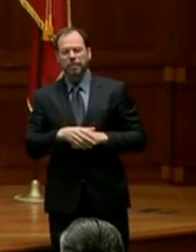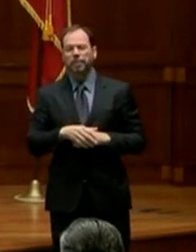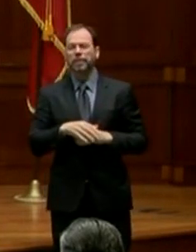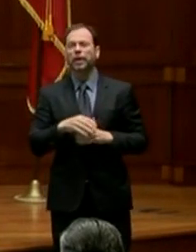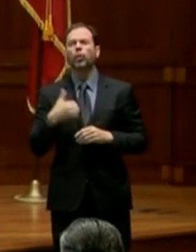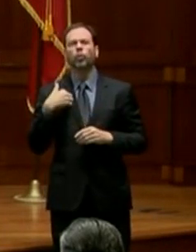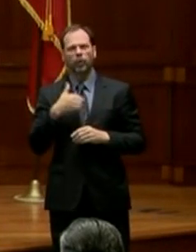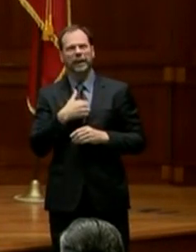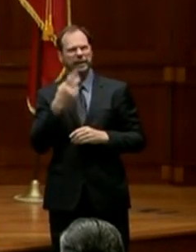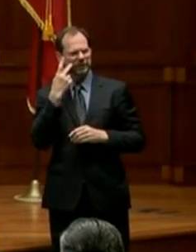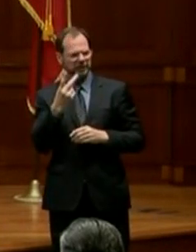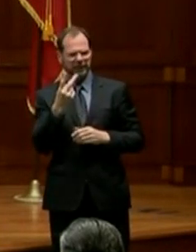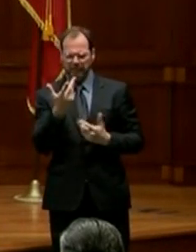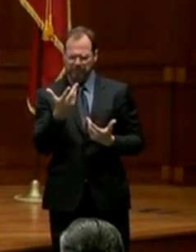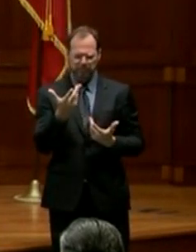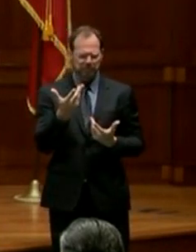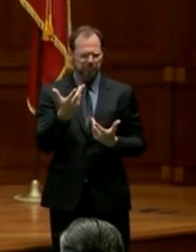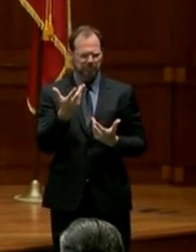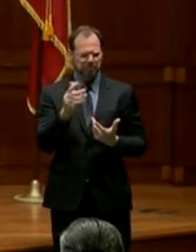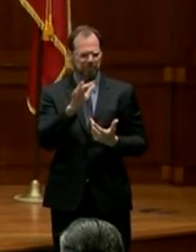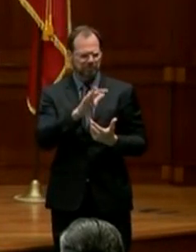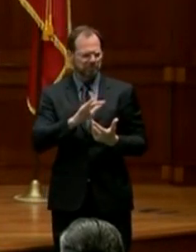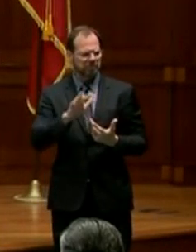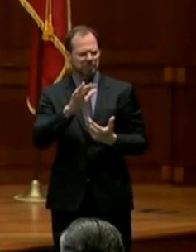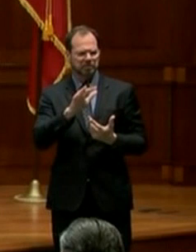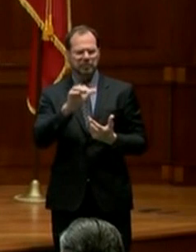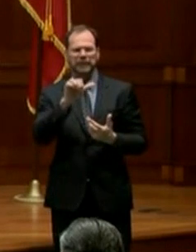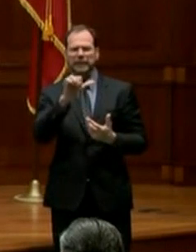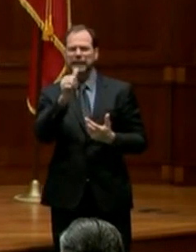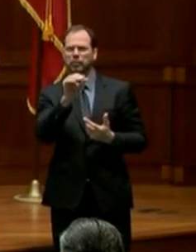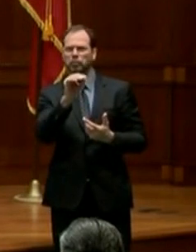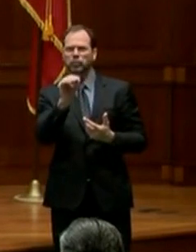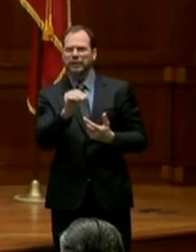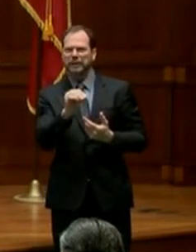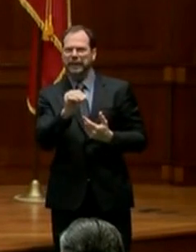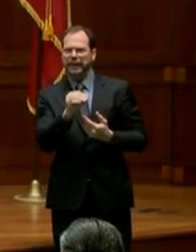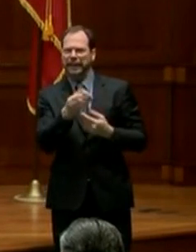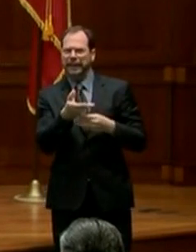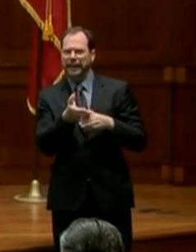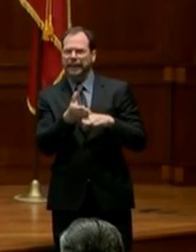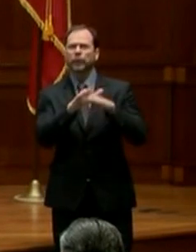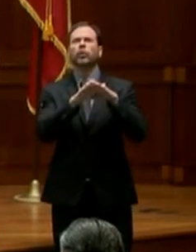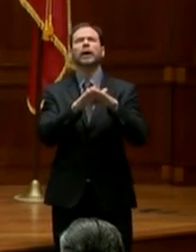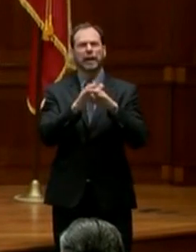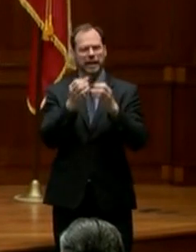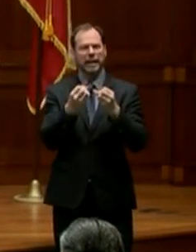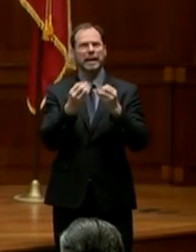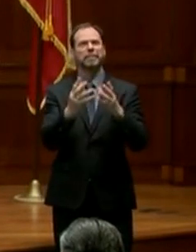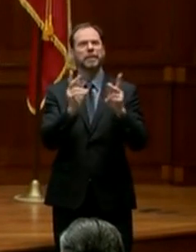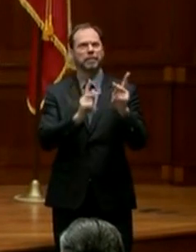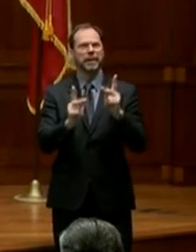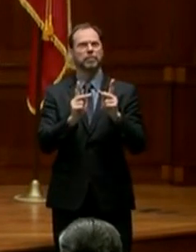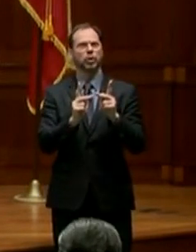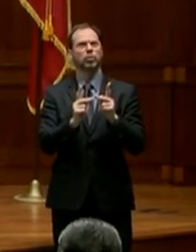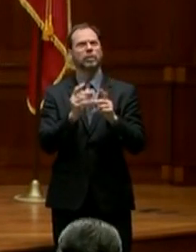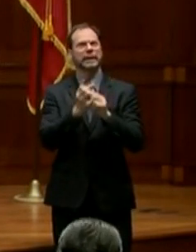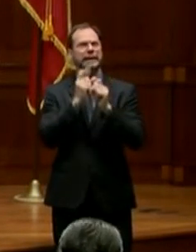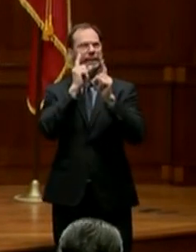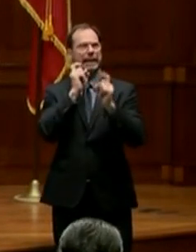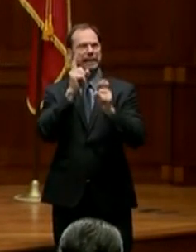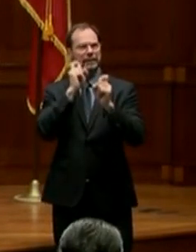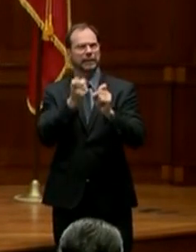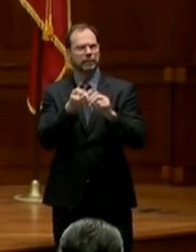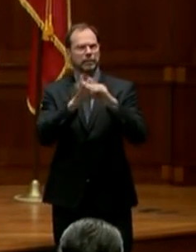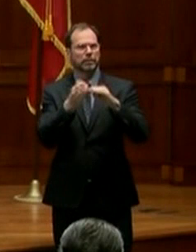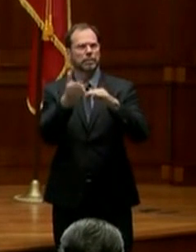at least a 10% increase per day in the amount of testing that we're doing compounded daily